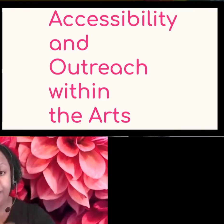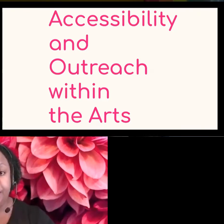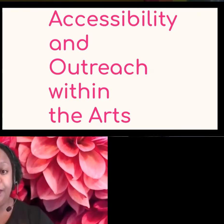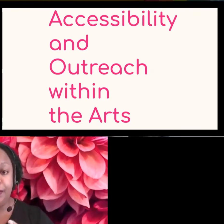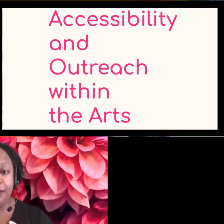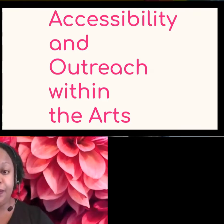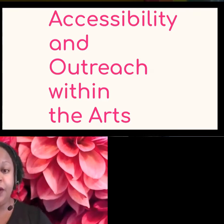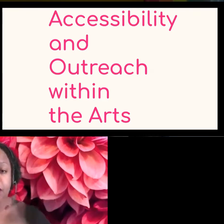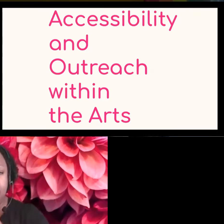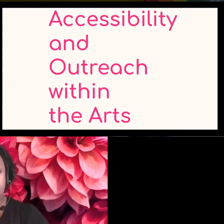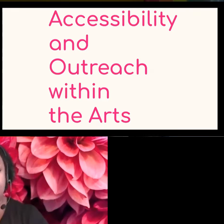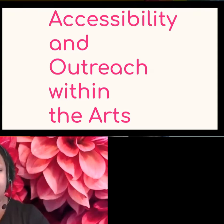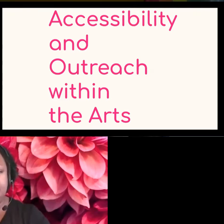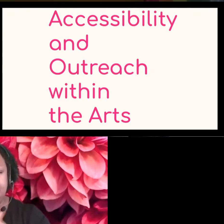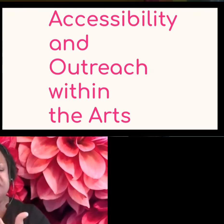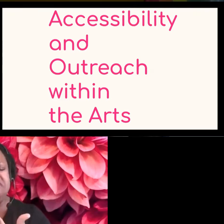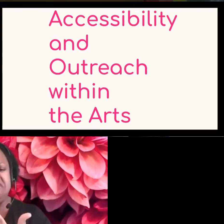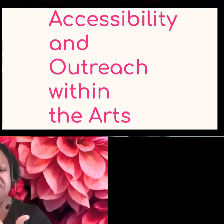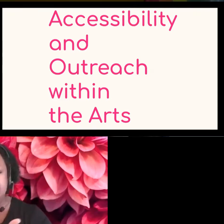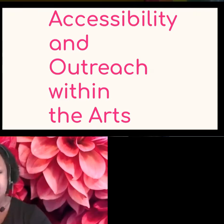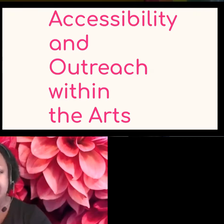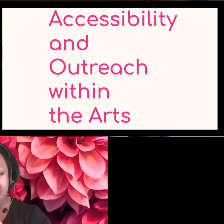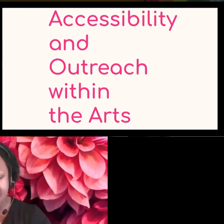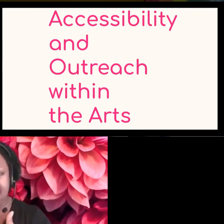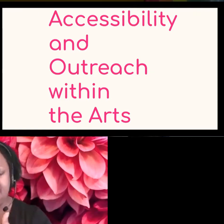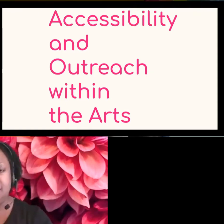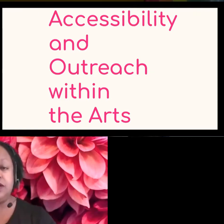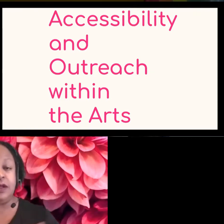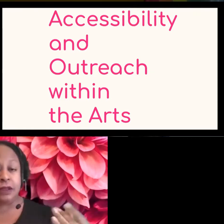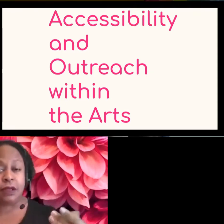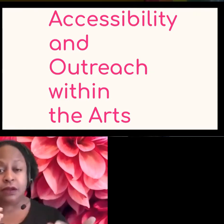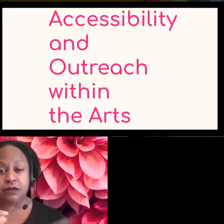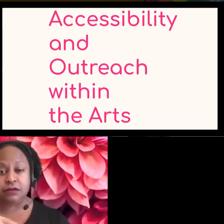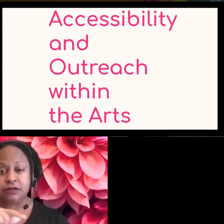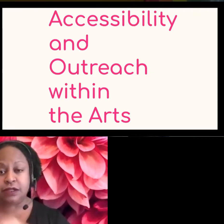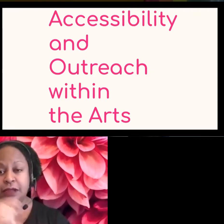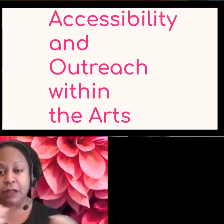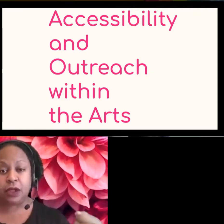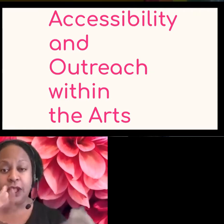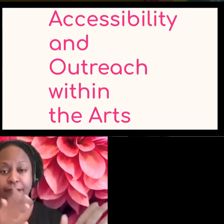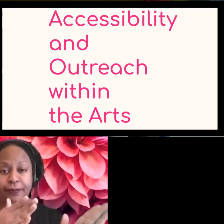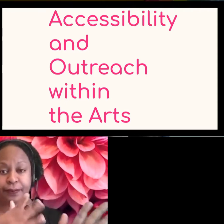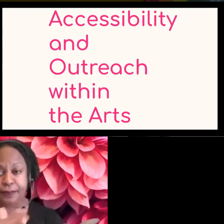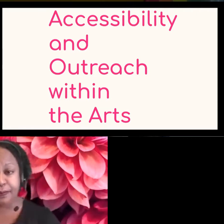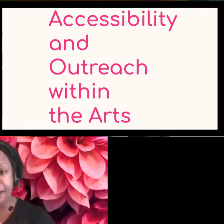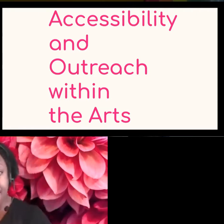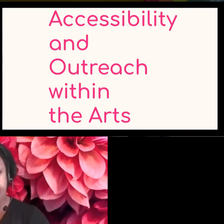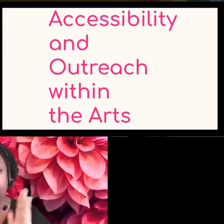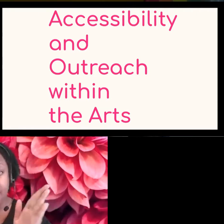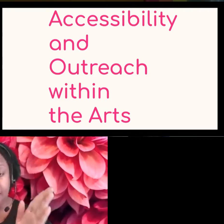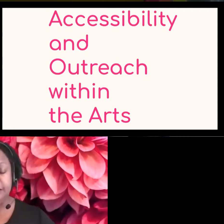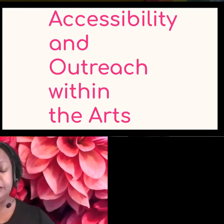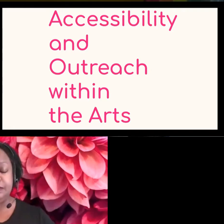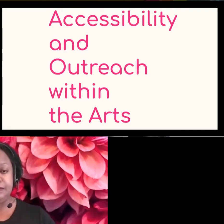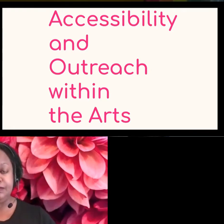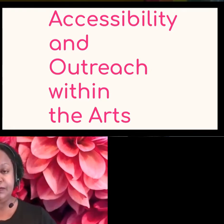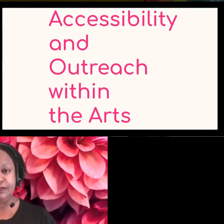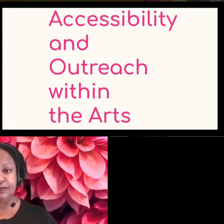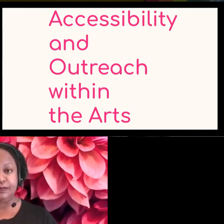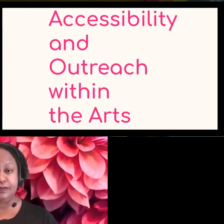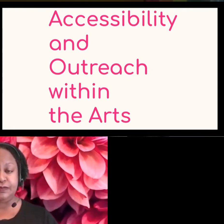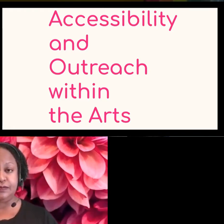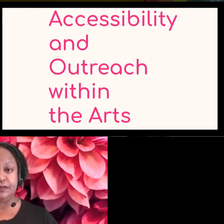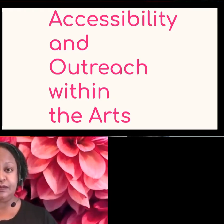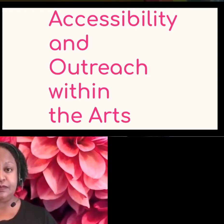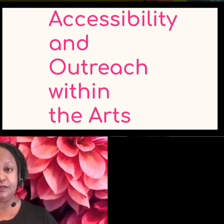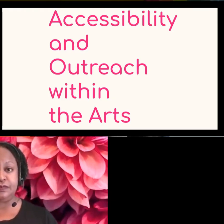interpreters and things like that. So that's kind of where I'm thinking today. Um, so first we're going to start out, I'm going to talk